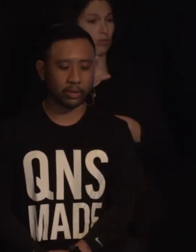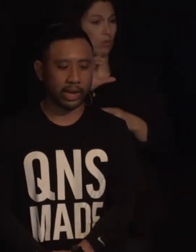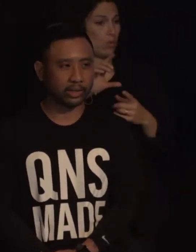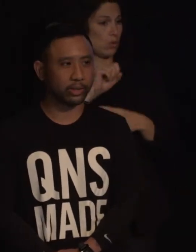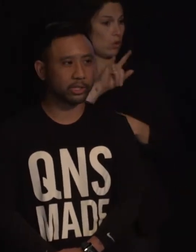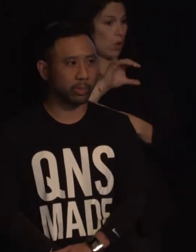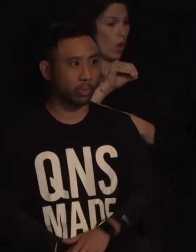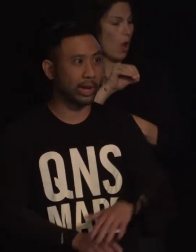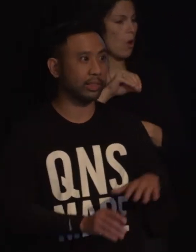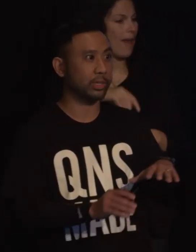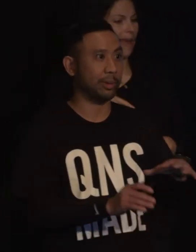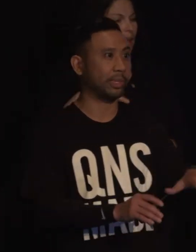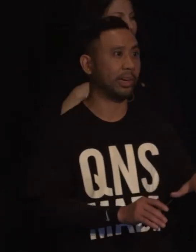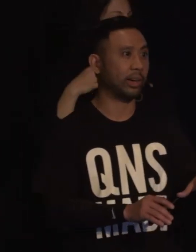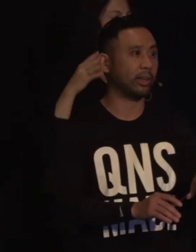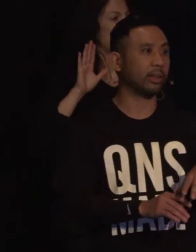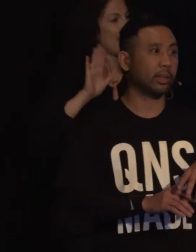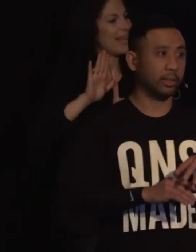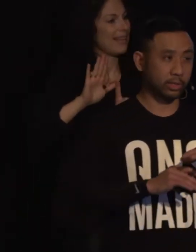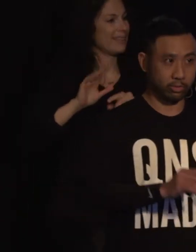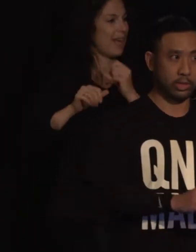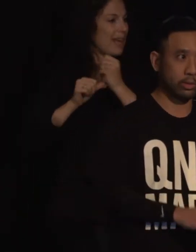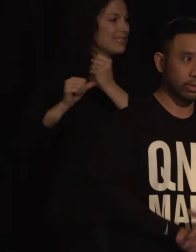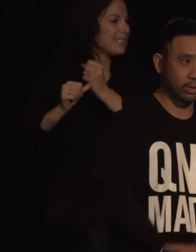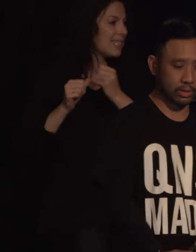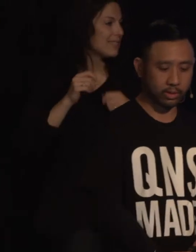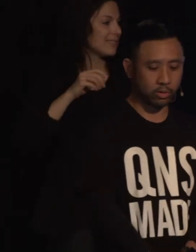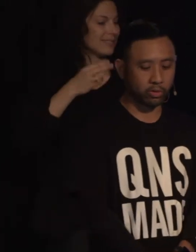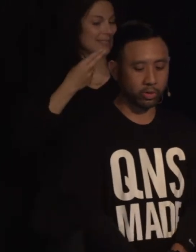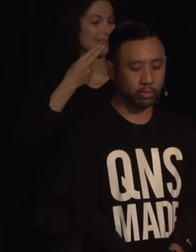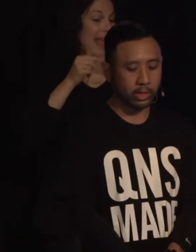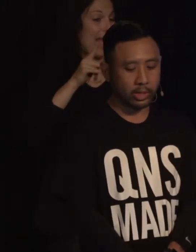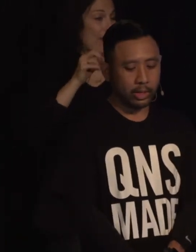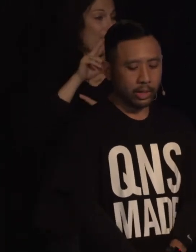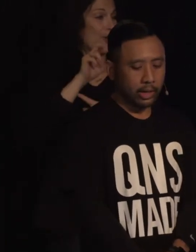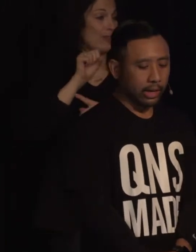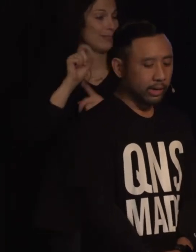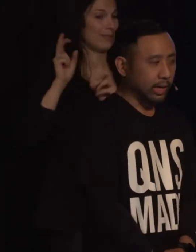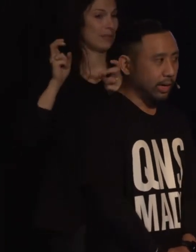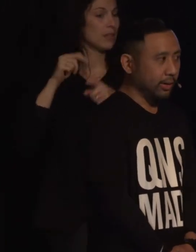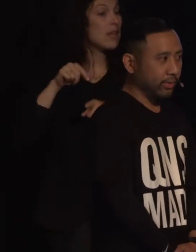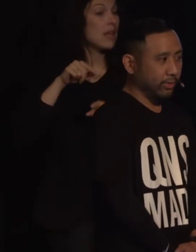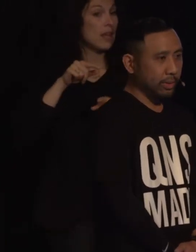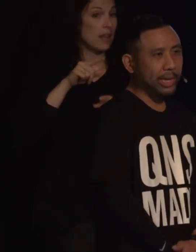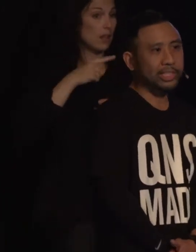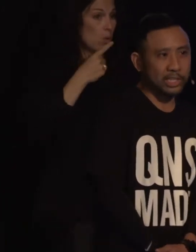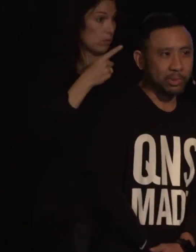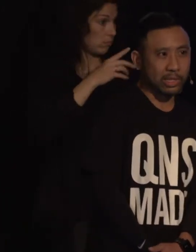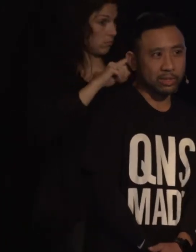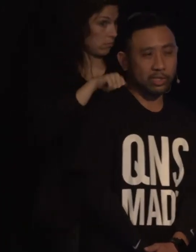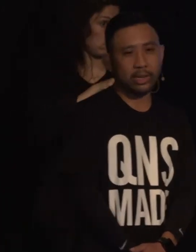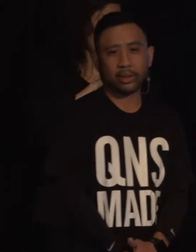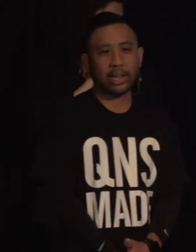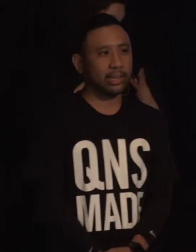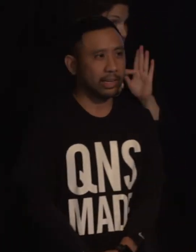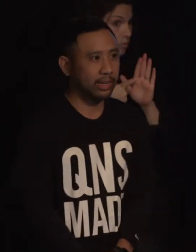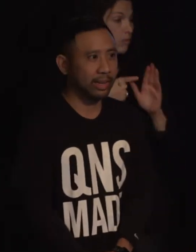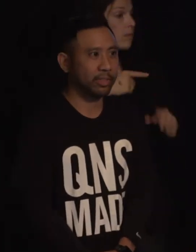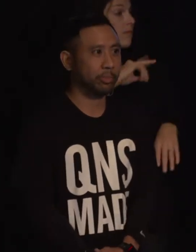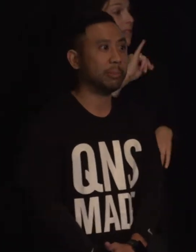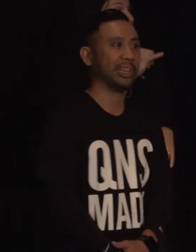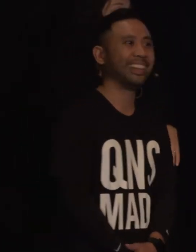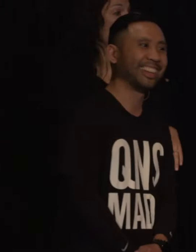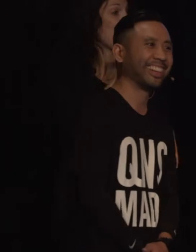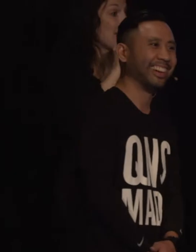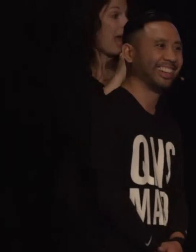and the handlers told me to wait in the reception area, told the whole crew. And it made sense, because if Jay didn't like it, he